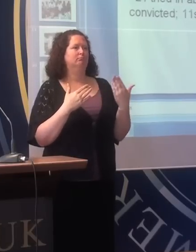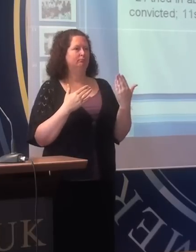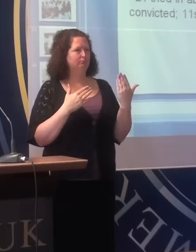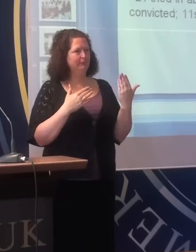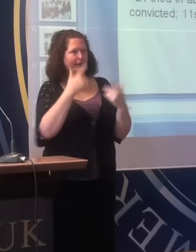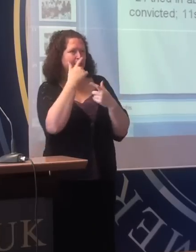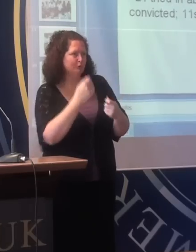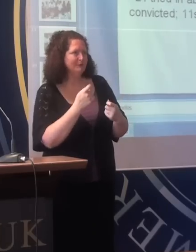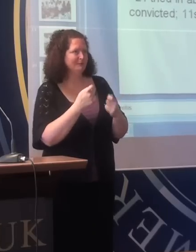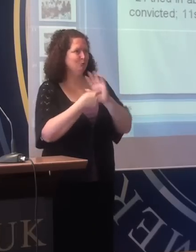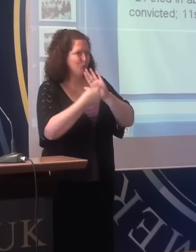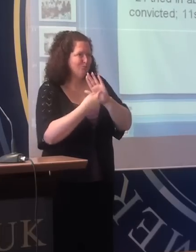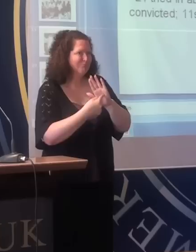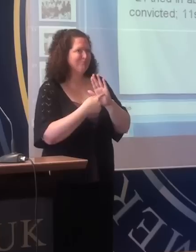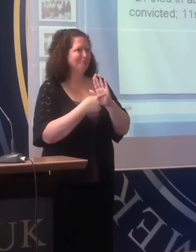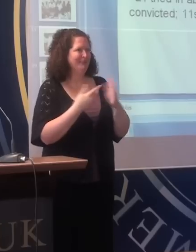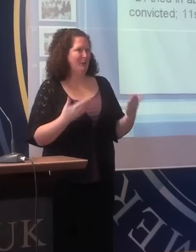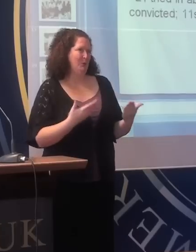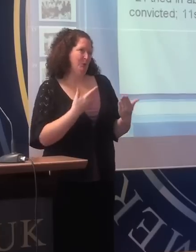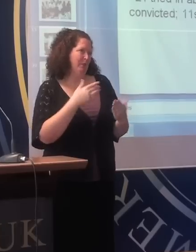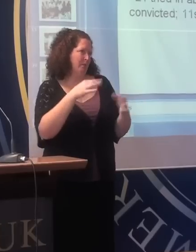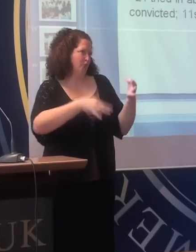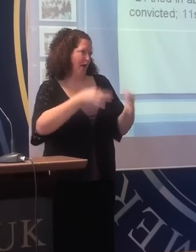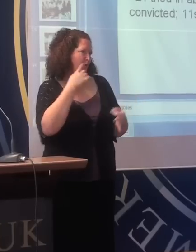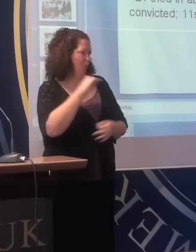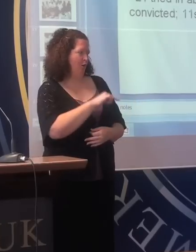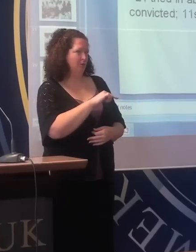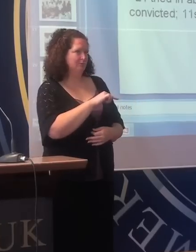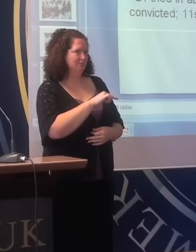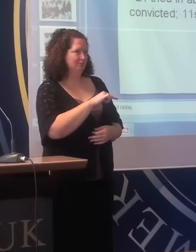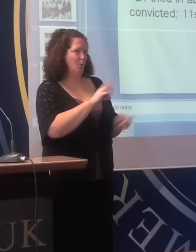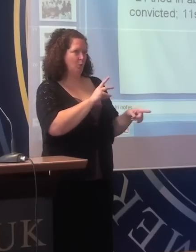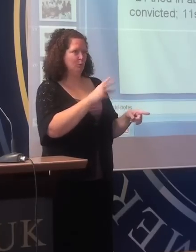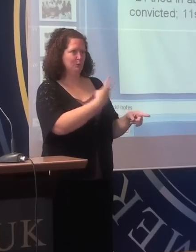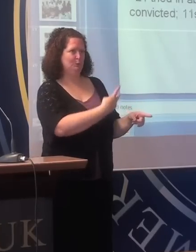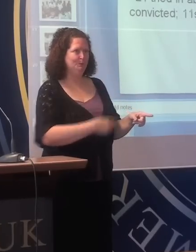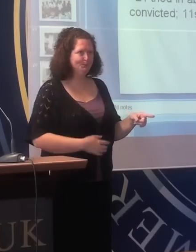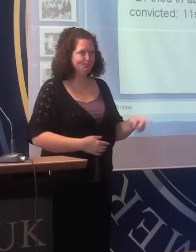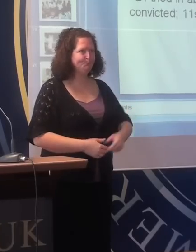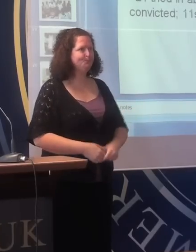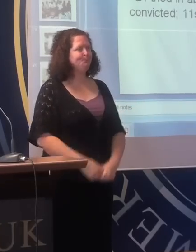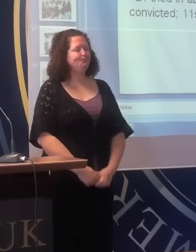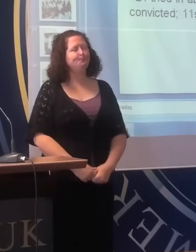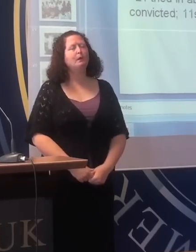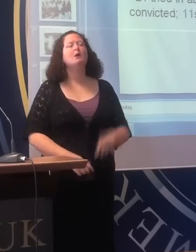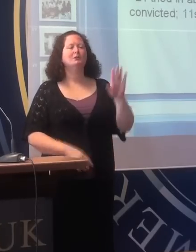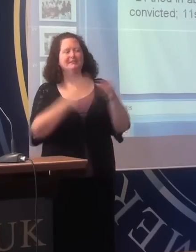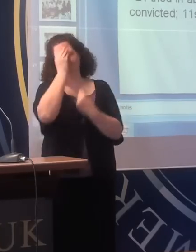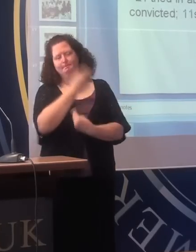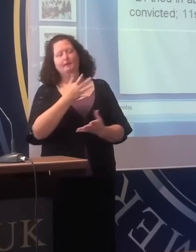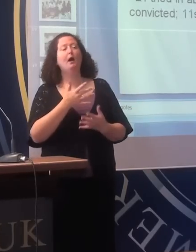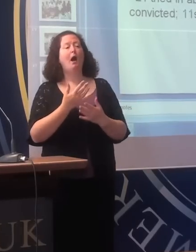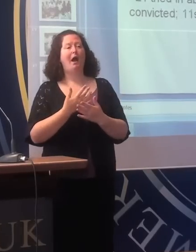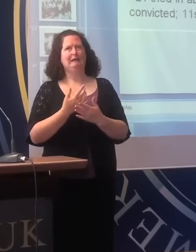in the trial. And to make a bit of a sandwich of this point, a few weeks ago